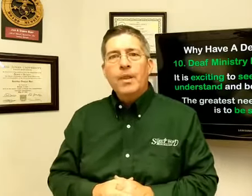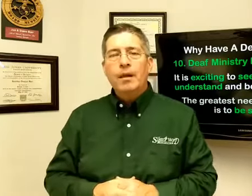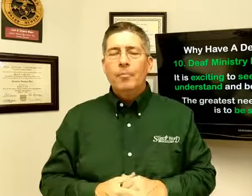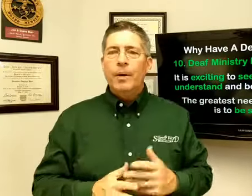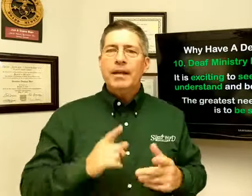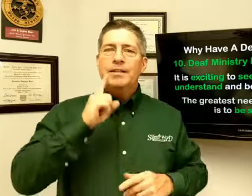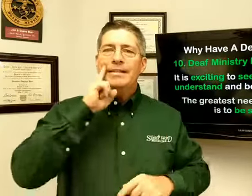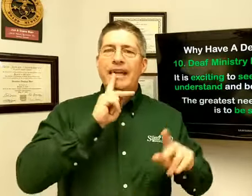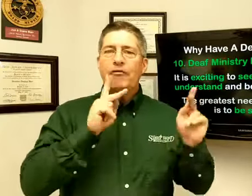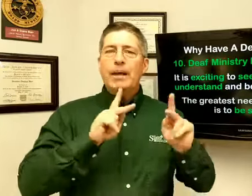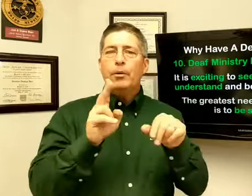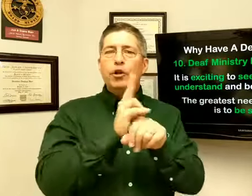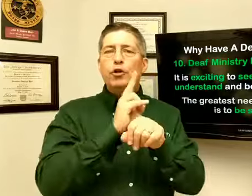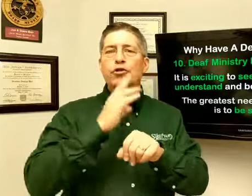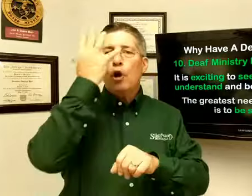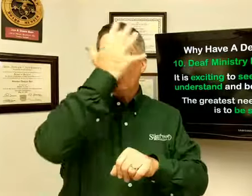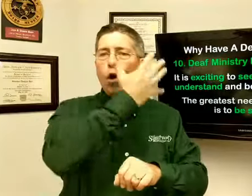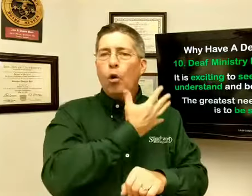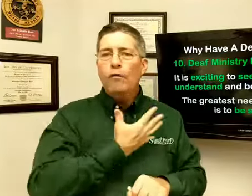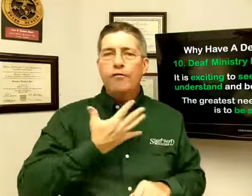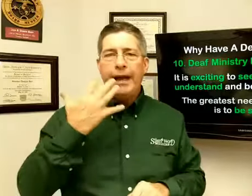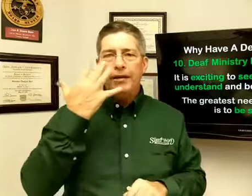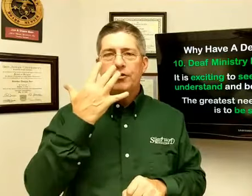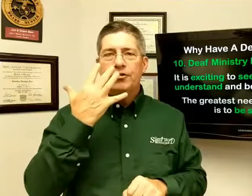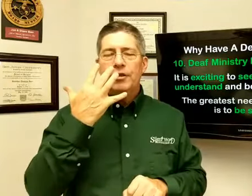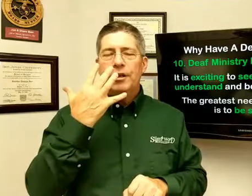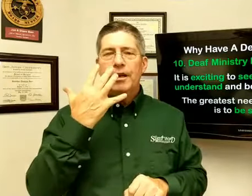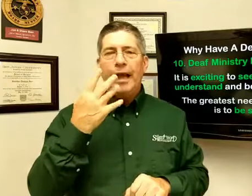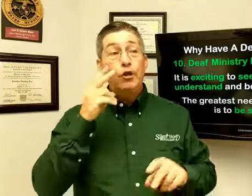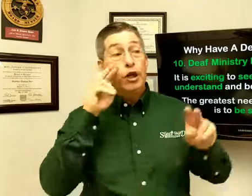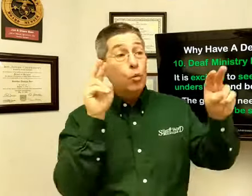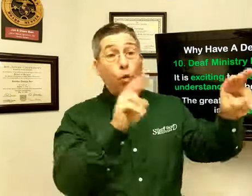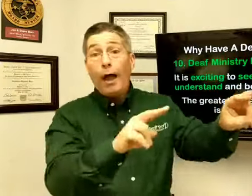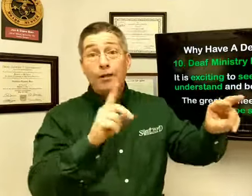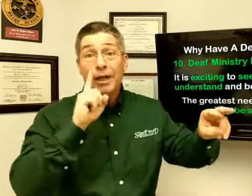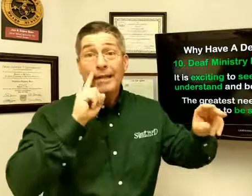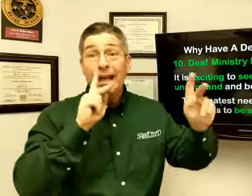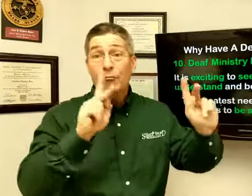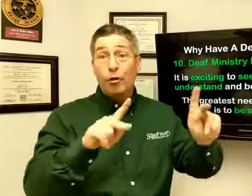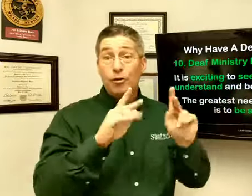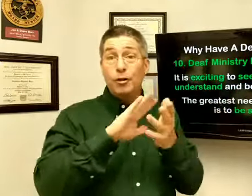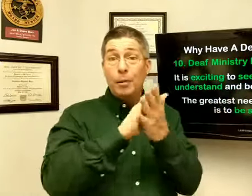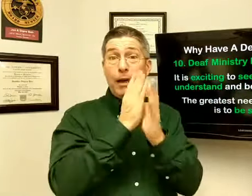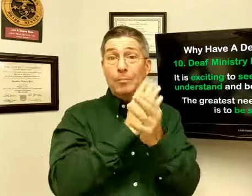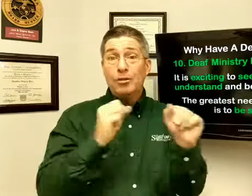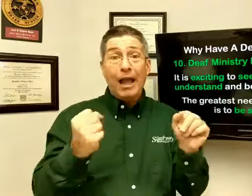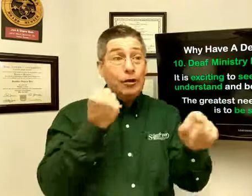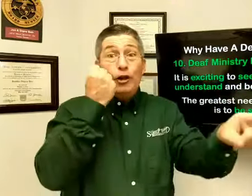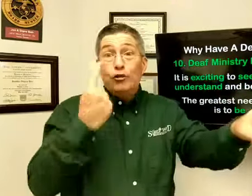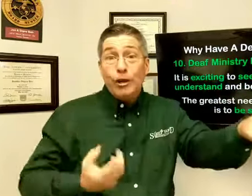Because deaf people use their whole face. And you can watch a deaf person become saved and understand.